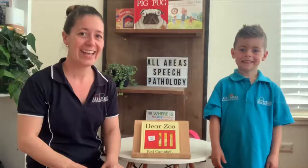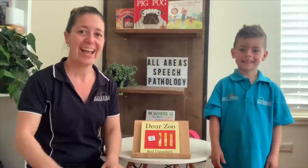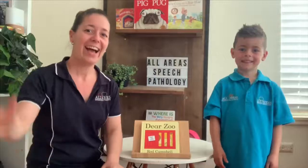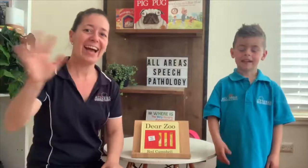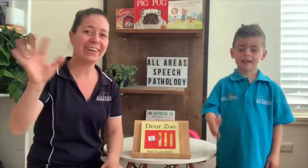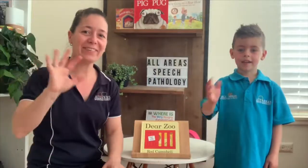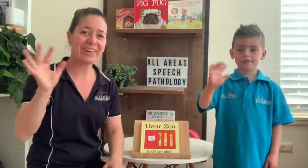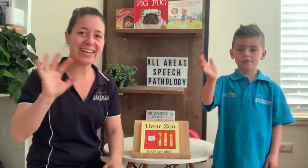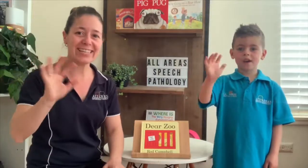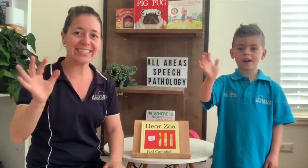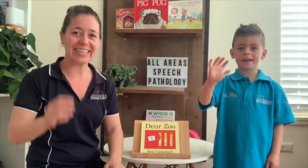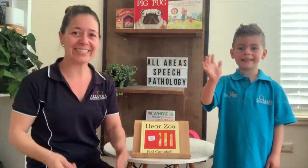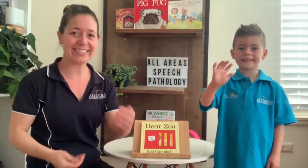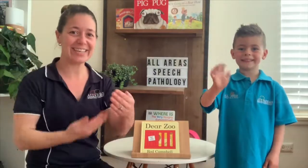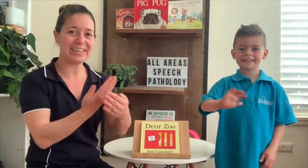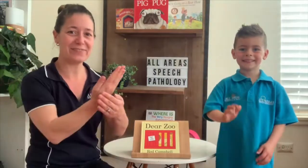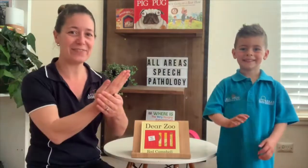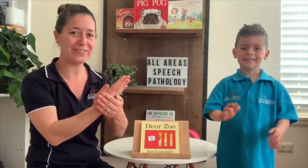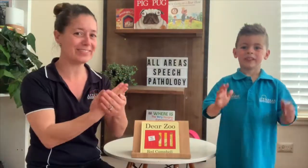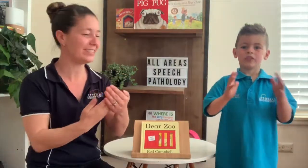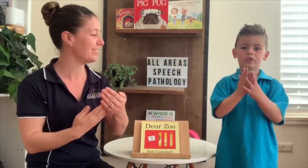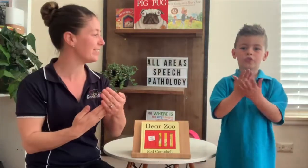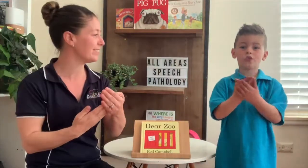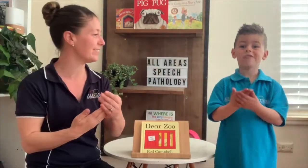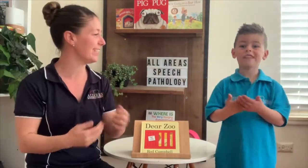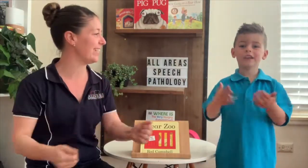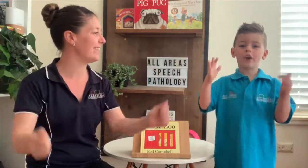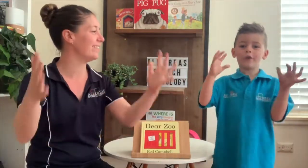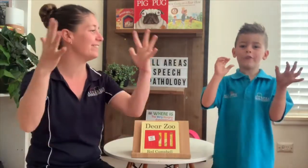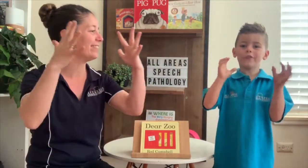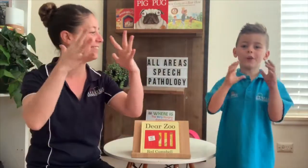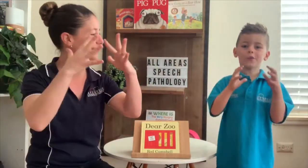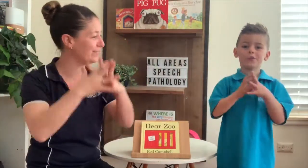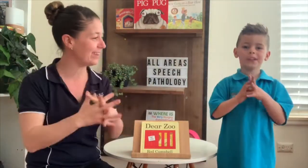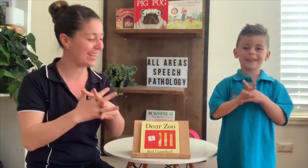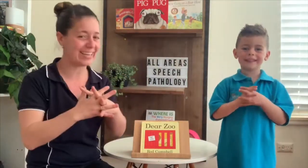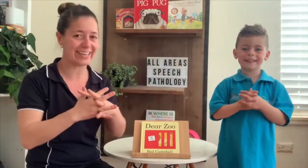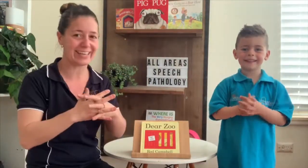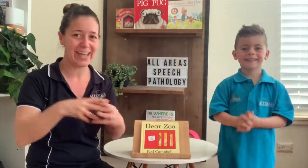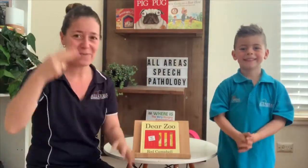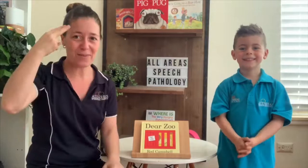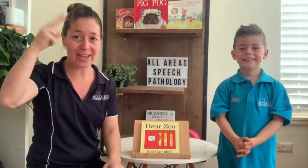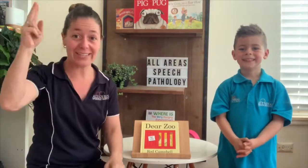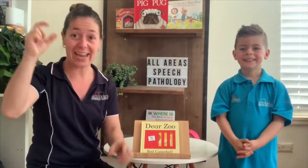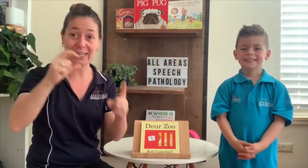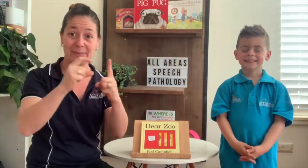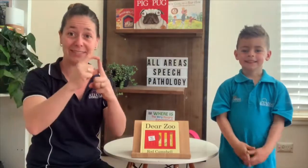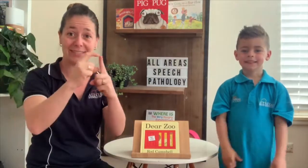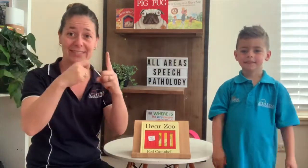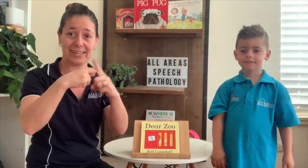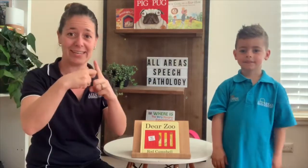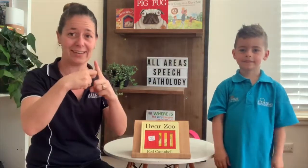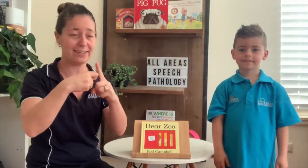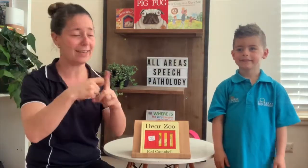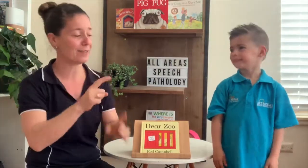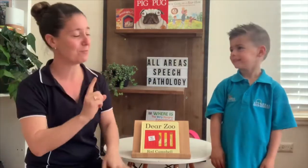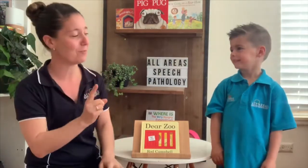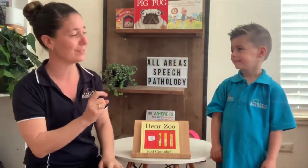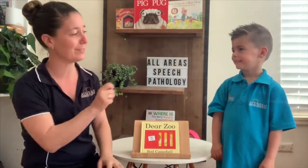Hi everyone, it's time for Story of the Week. My name is Danika and what's